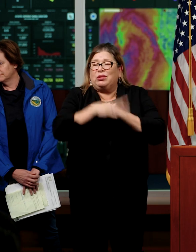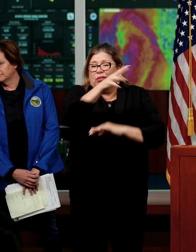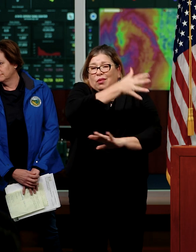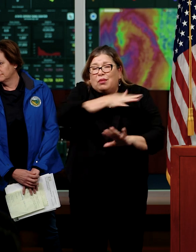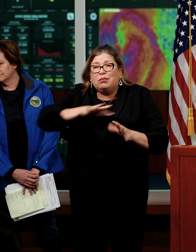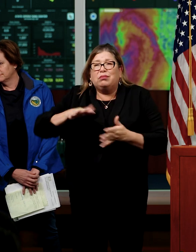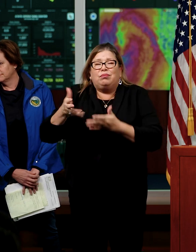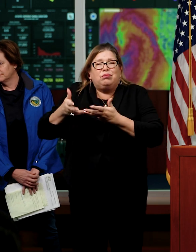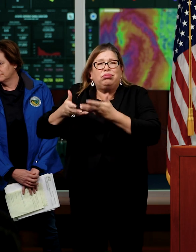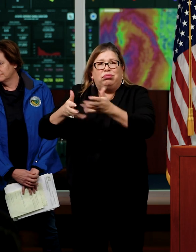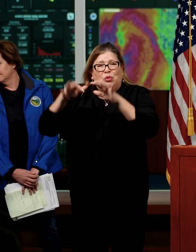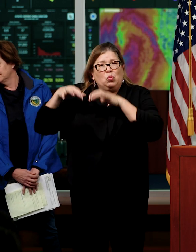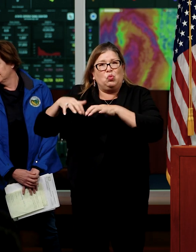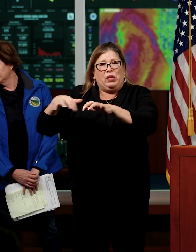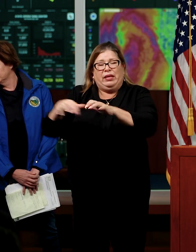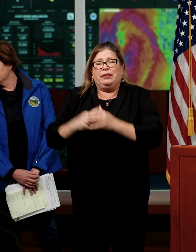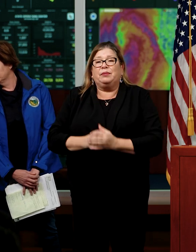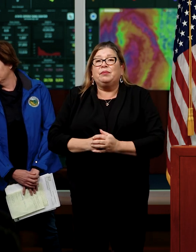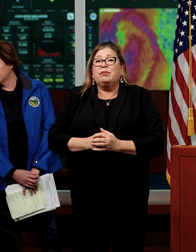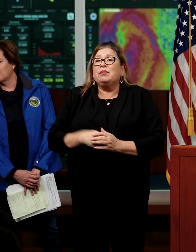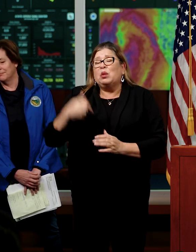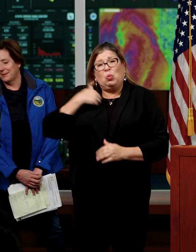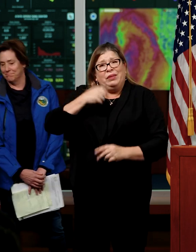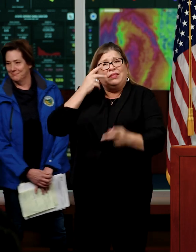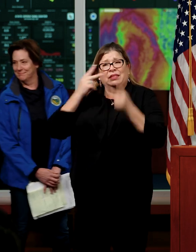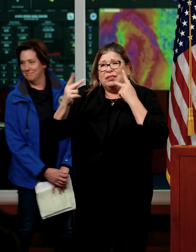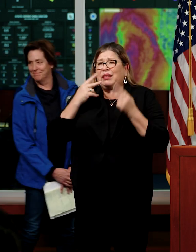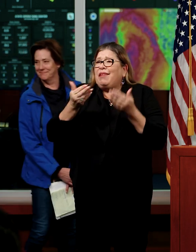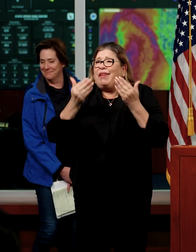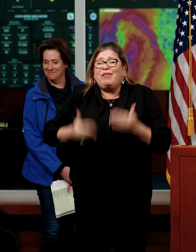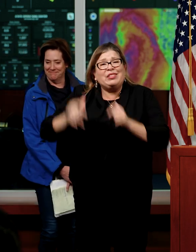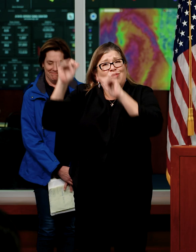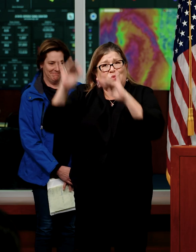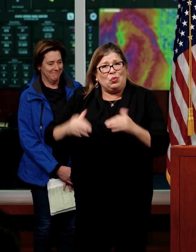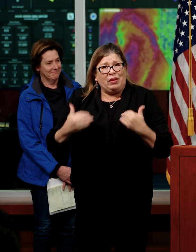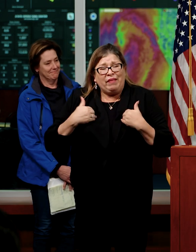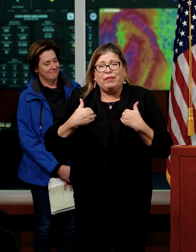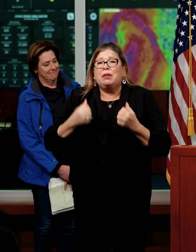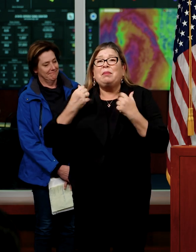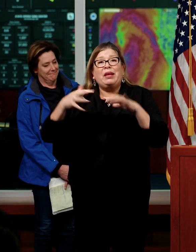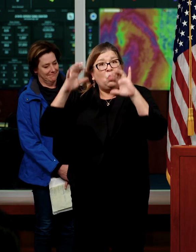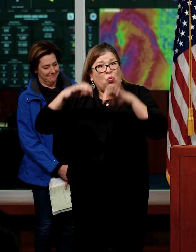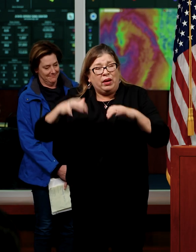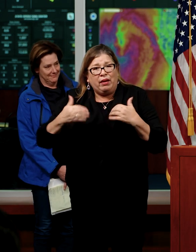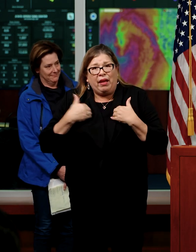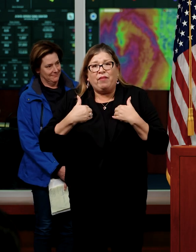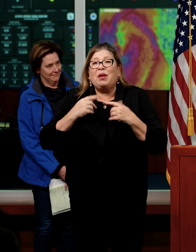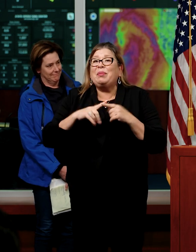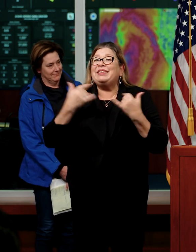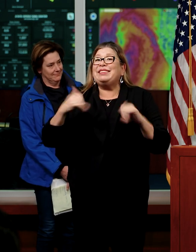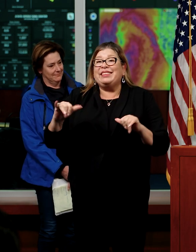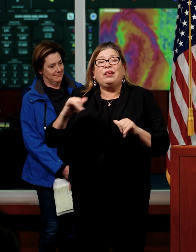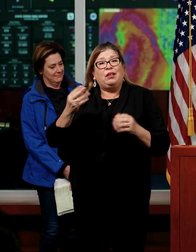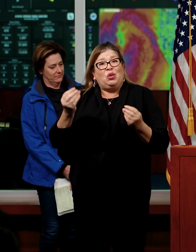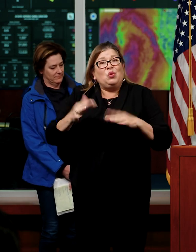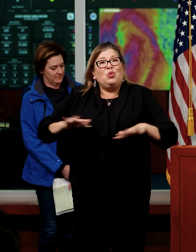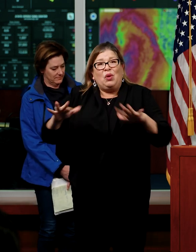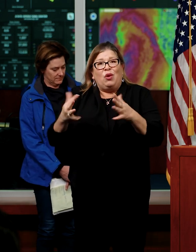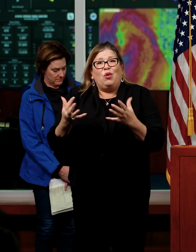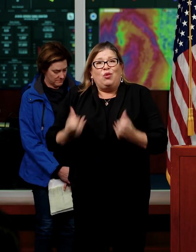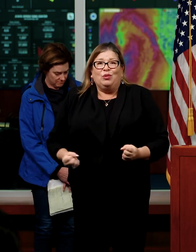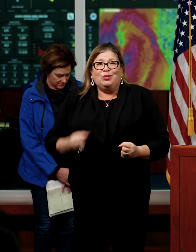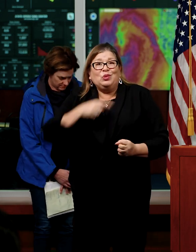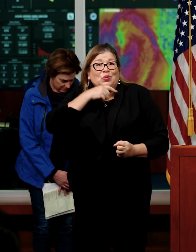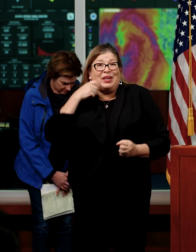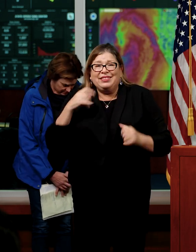experiencing heavy snowfall and a lot of rain, we are still very much in the drought. Given that it's football season, I'll use an apt